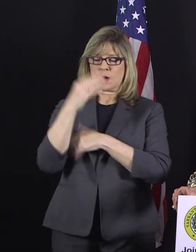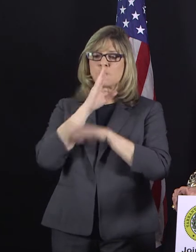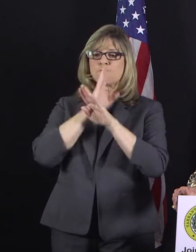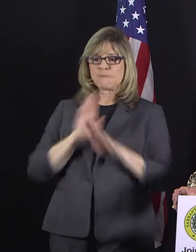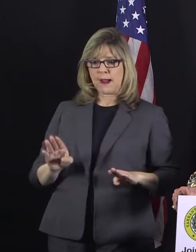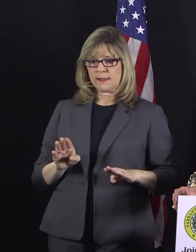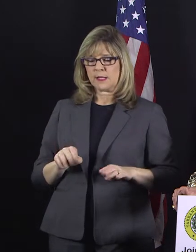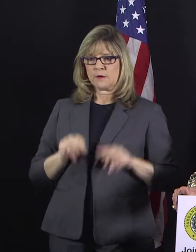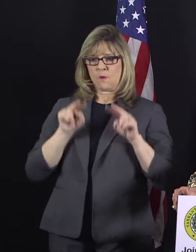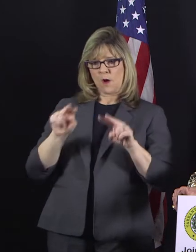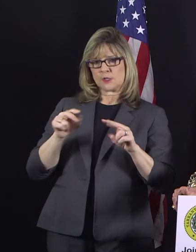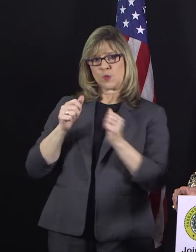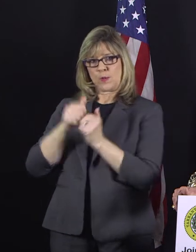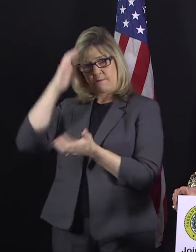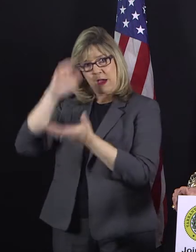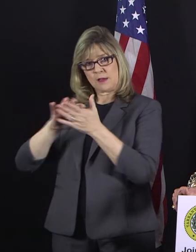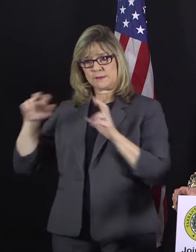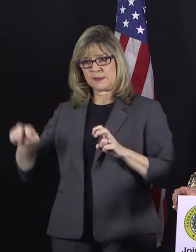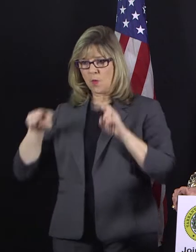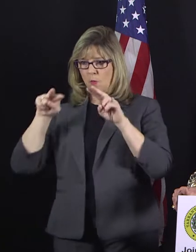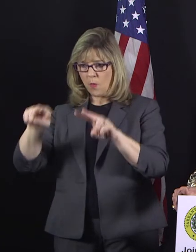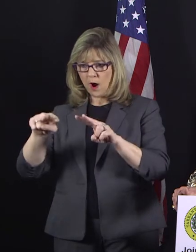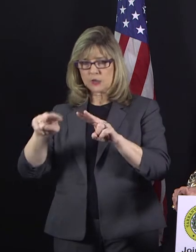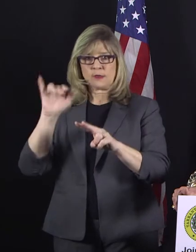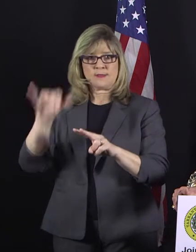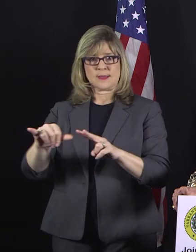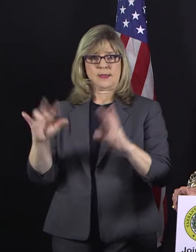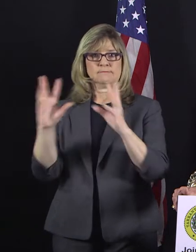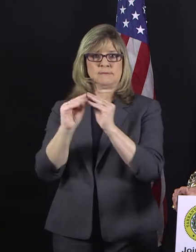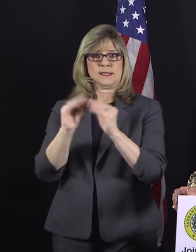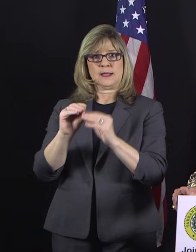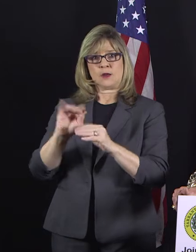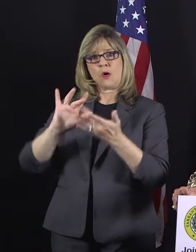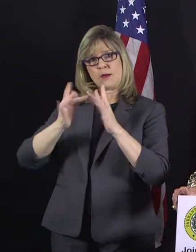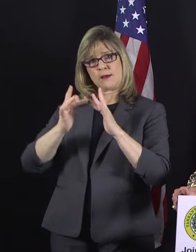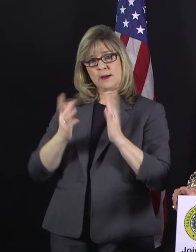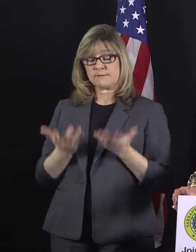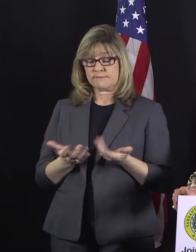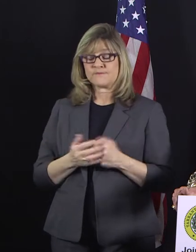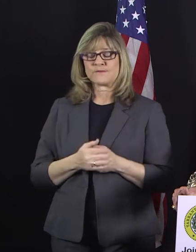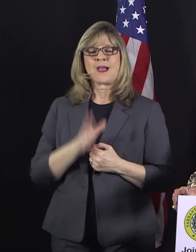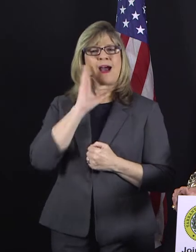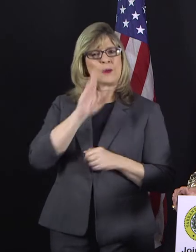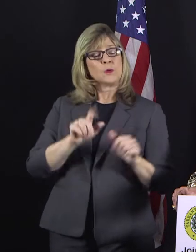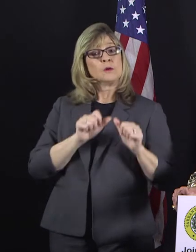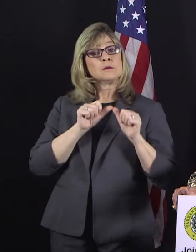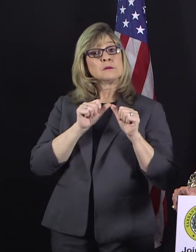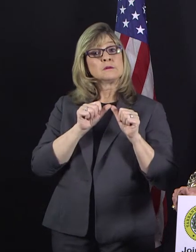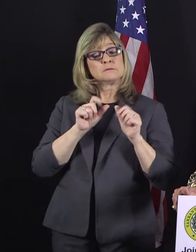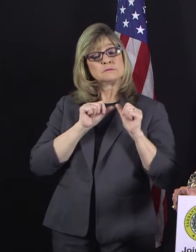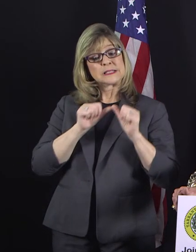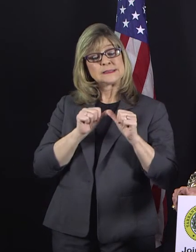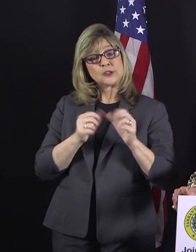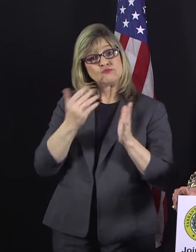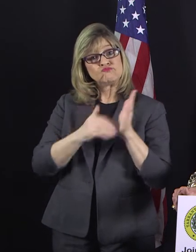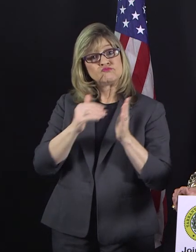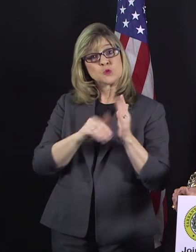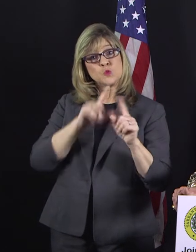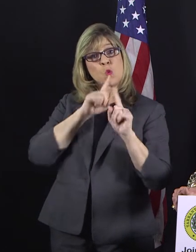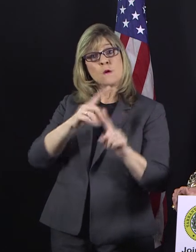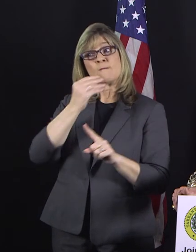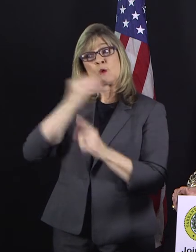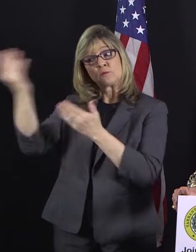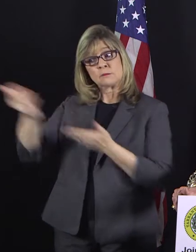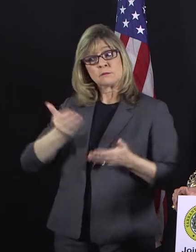husband and watch service online. I'm going to continue to order food in from local businesses